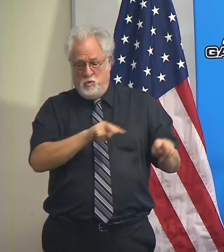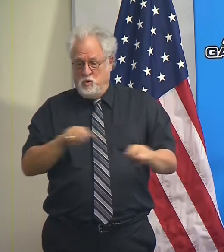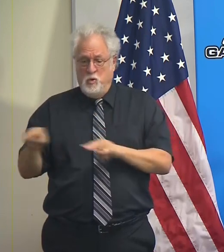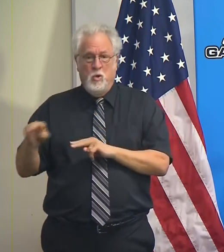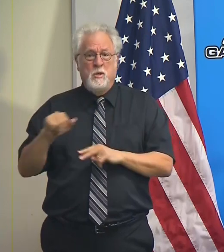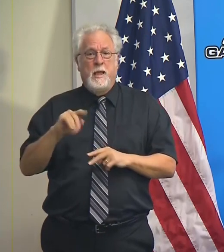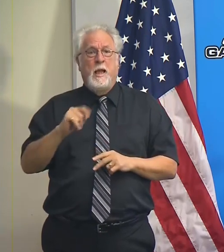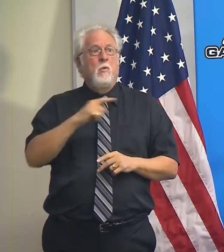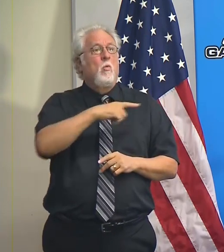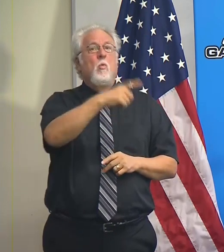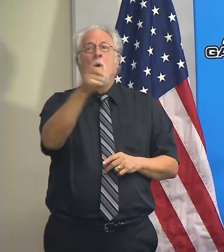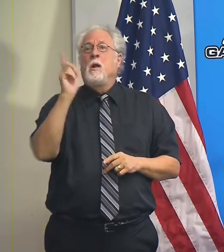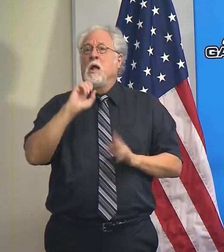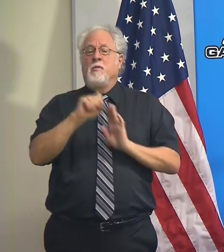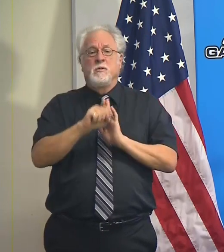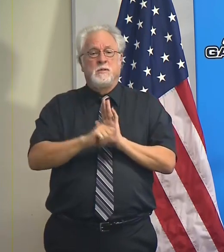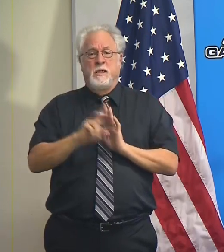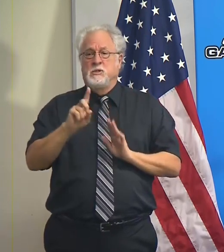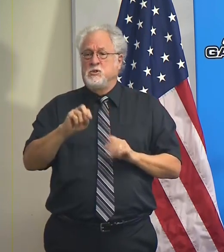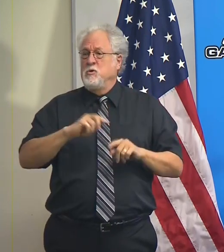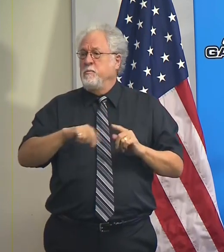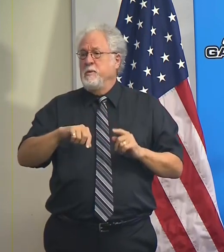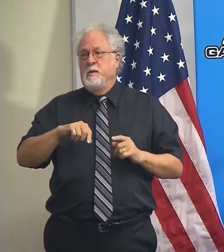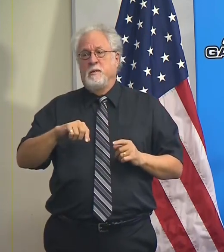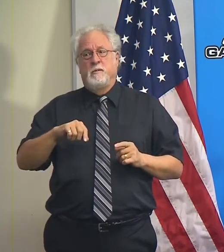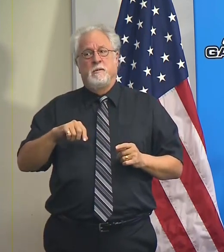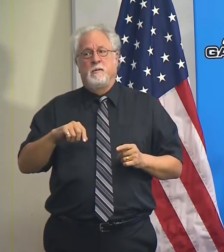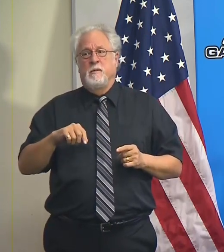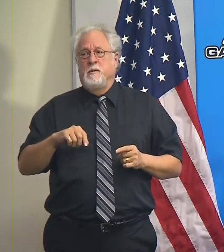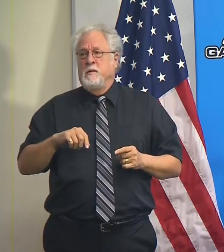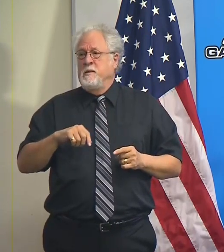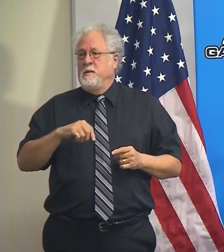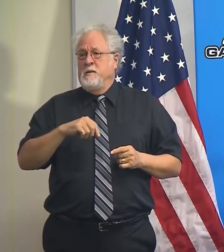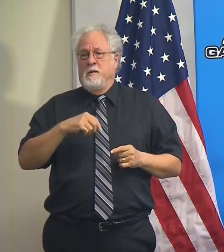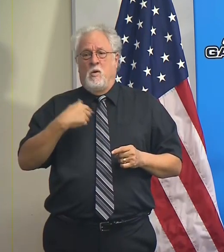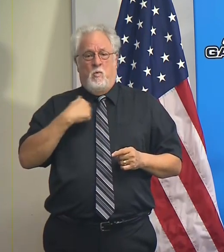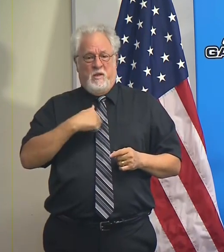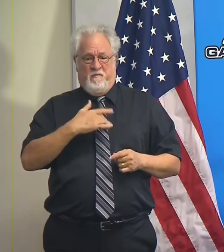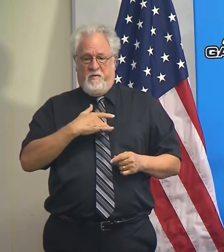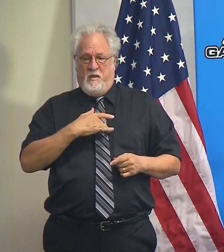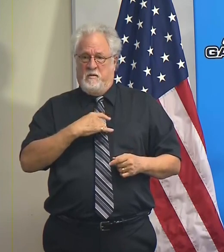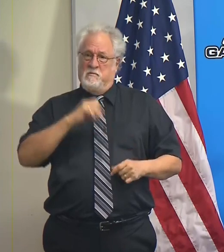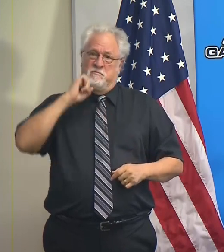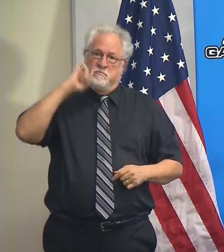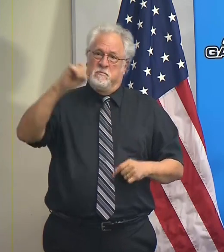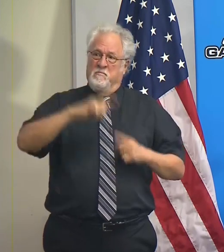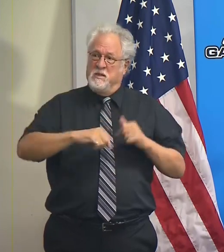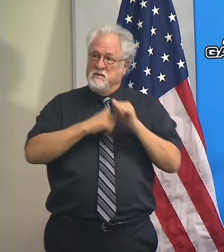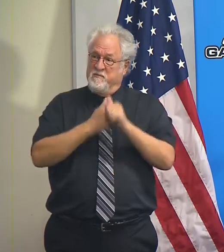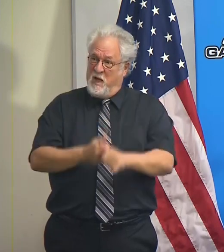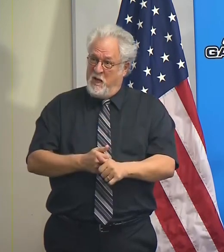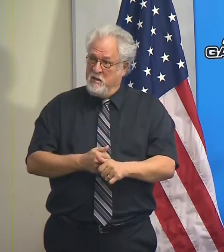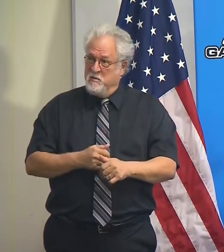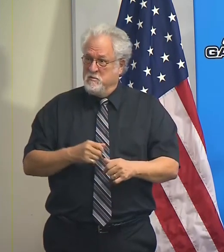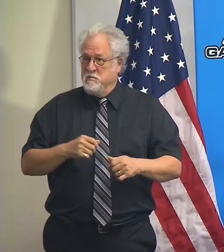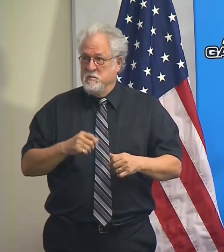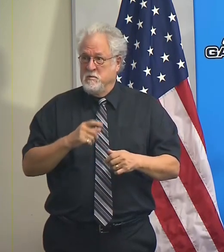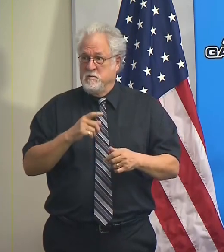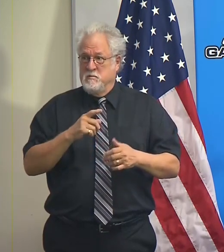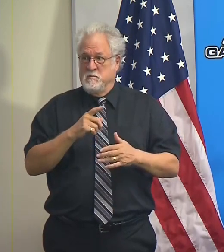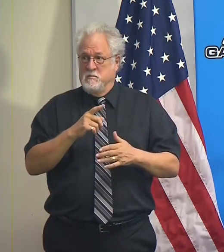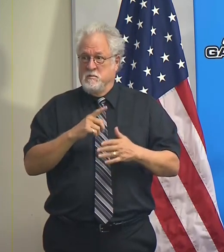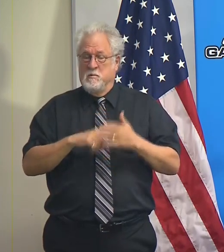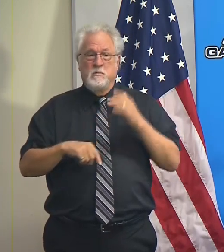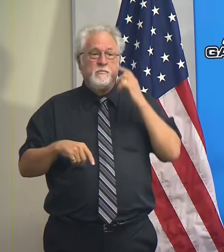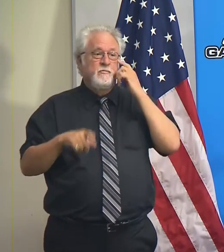at what other states are doing, but it's not necessarily something that we feel bound to follow in terms of of what they're doing.